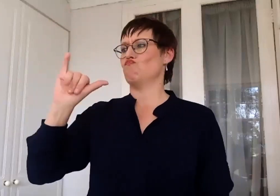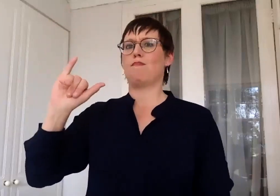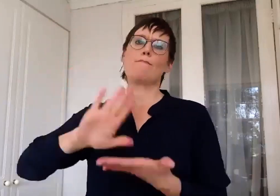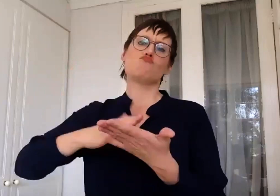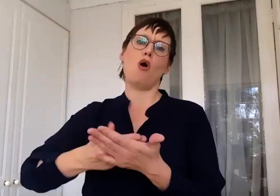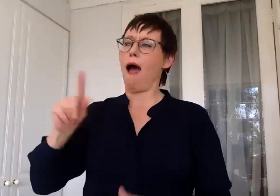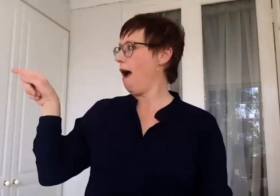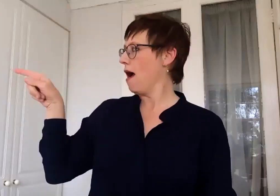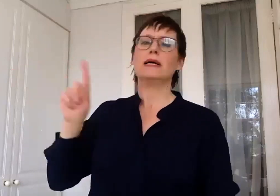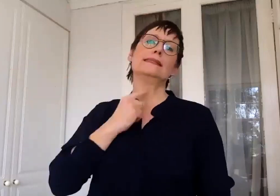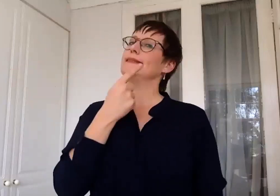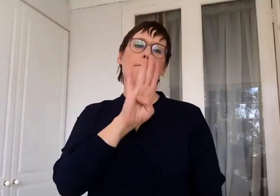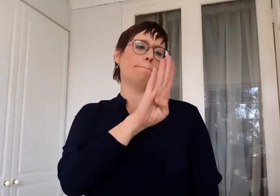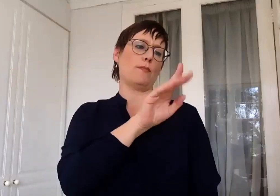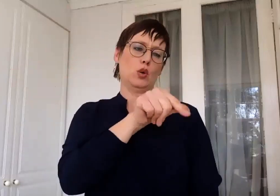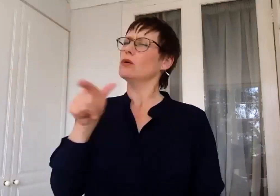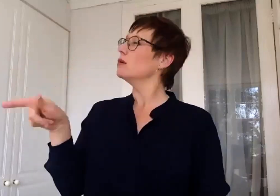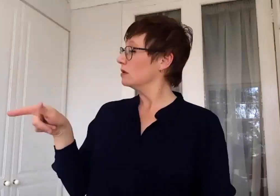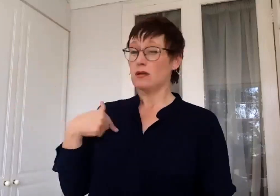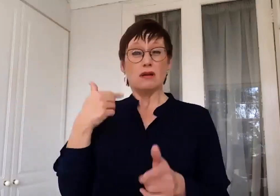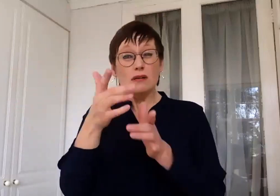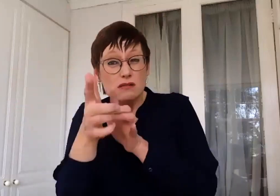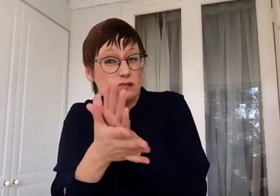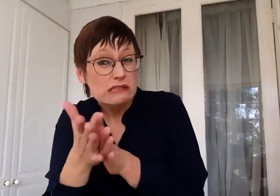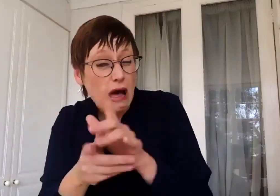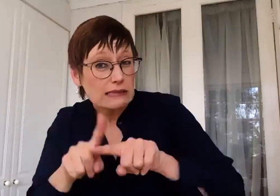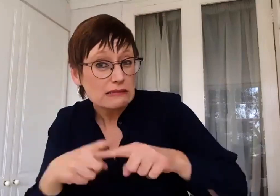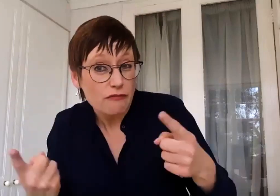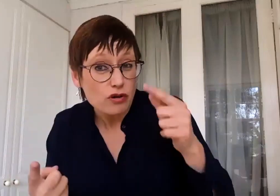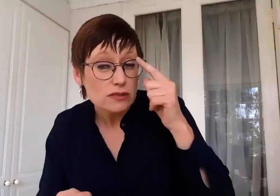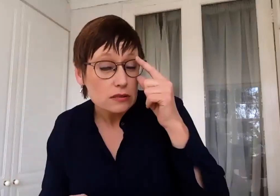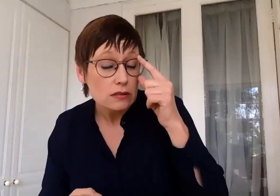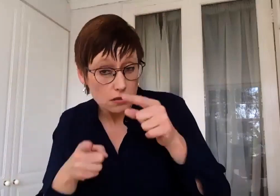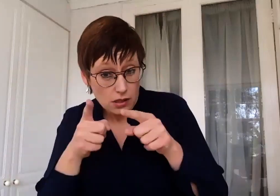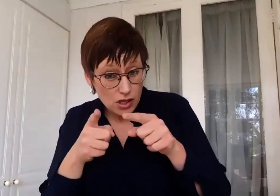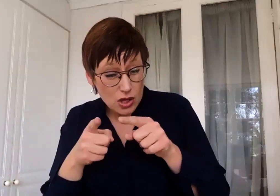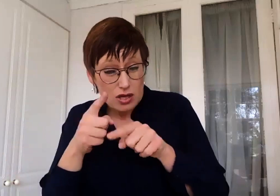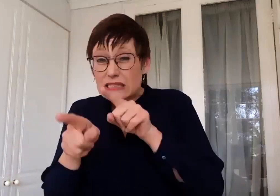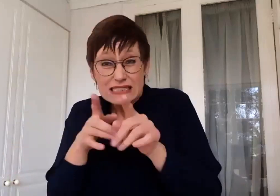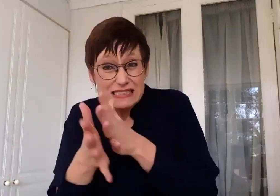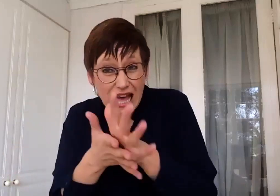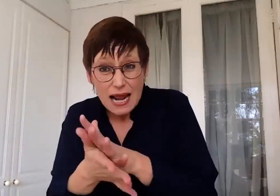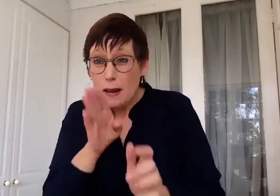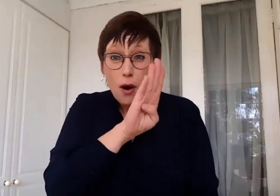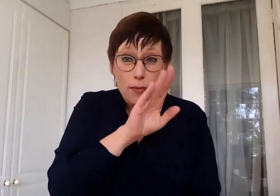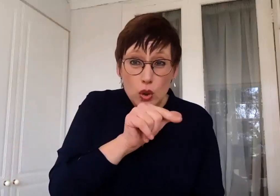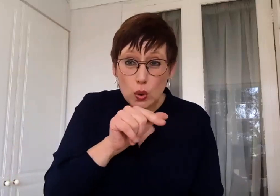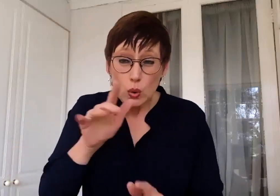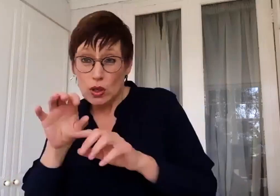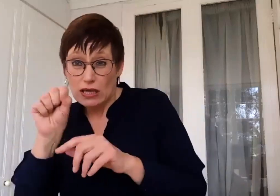braai rather than barbecue, would you indicate that in two different ways or in the same way and cut your losses? Oh no, totally